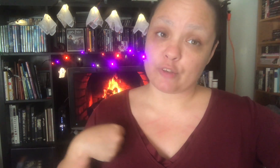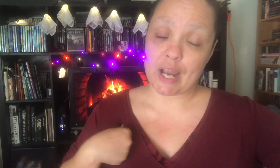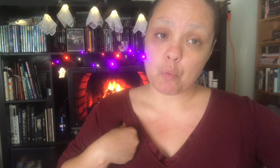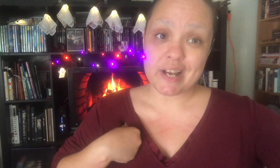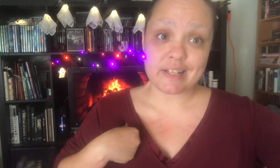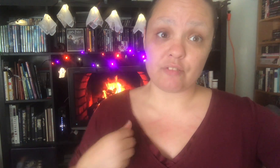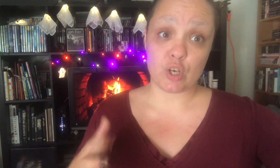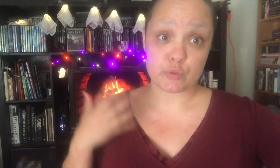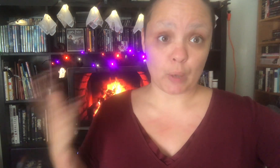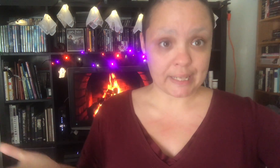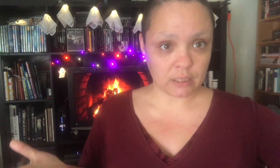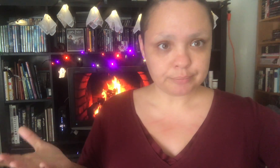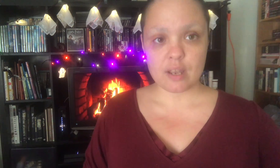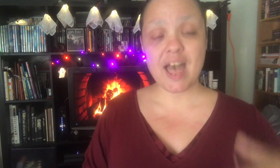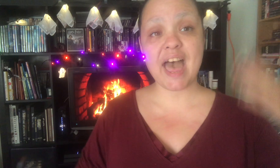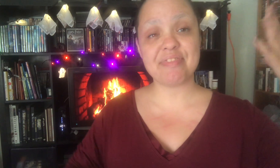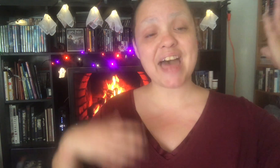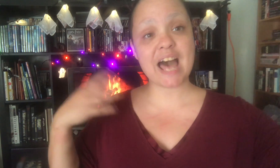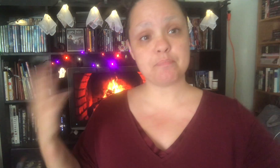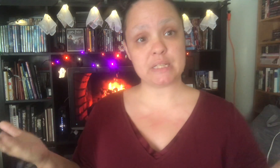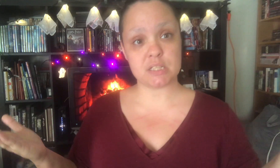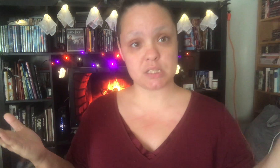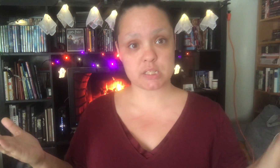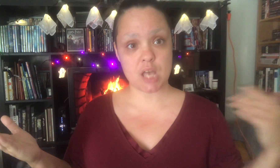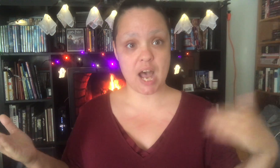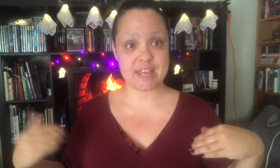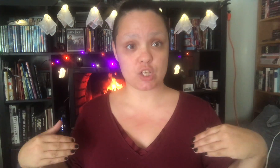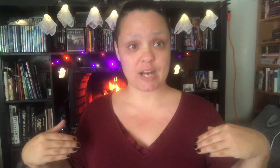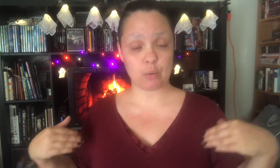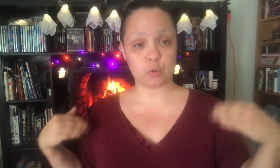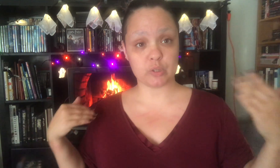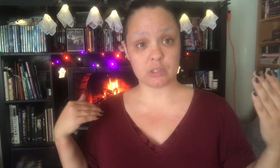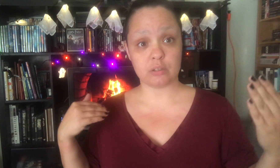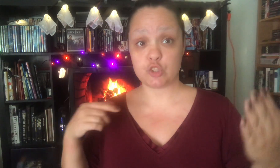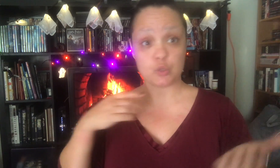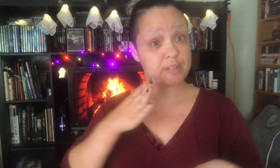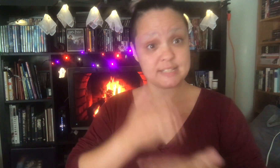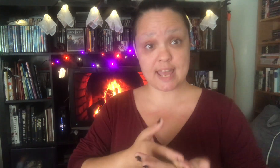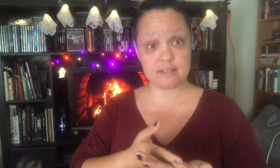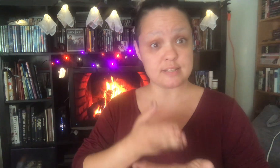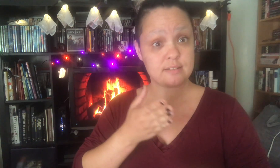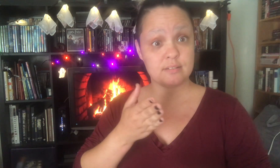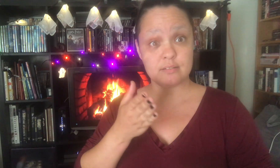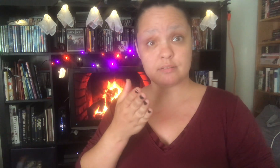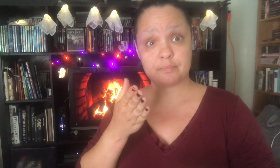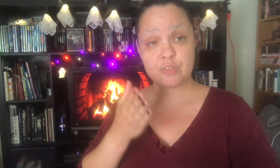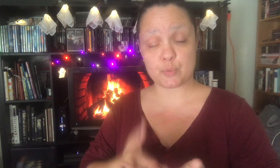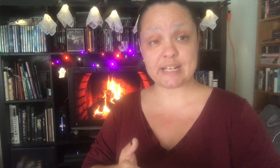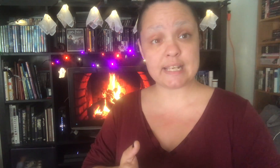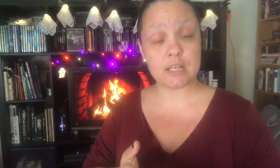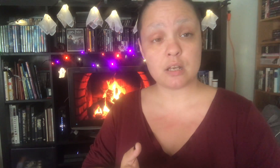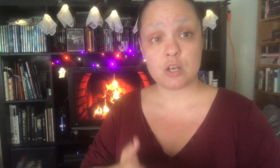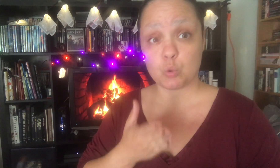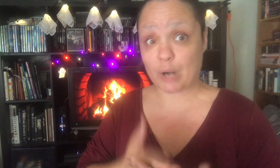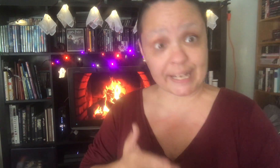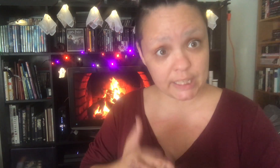I want involves writing. And that means either I will do the 10 to 3 writing